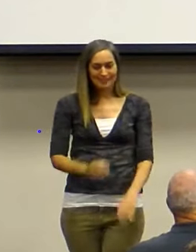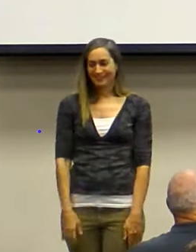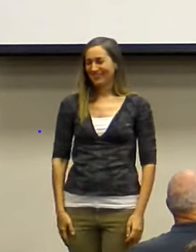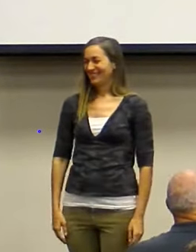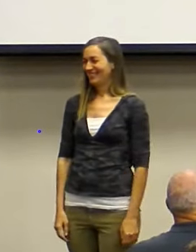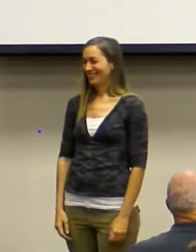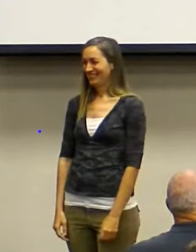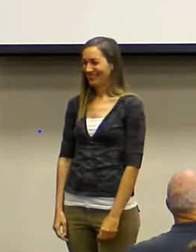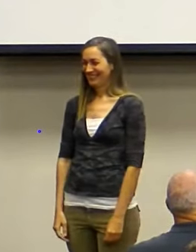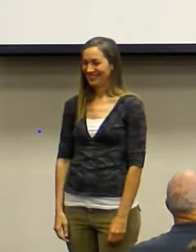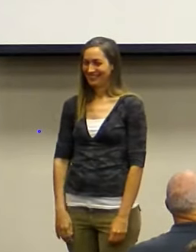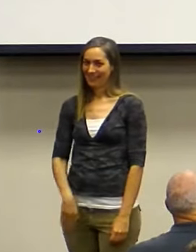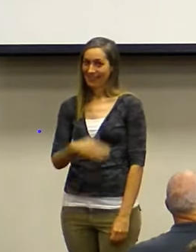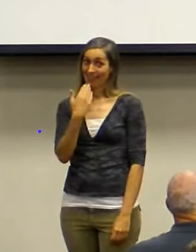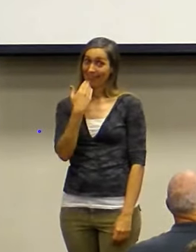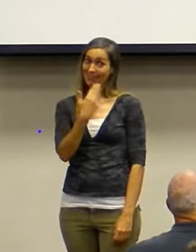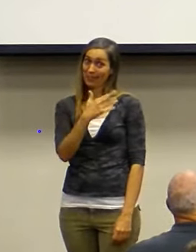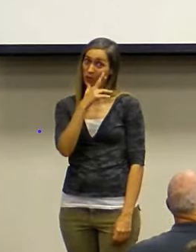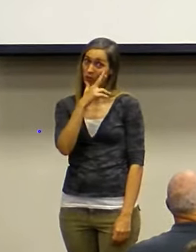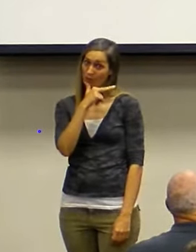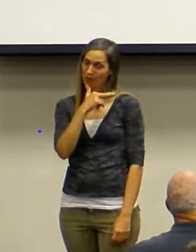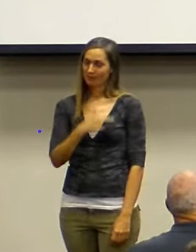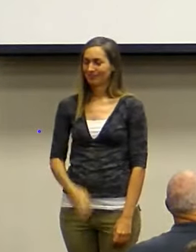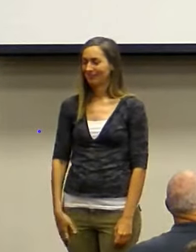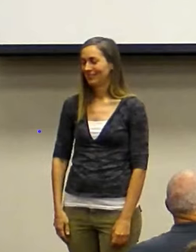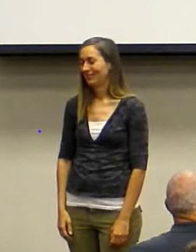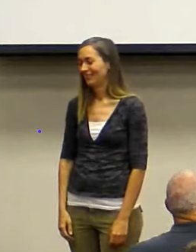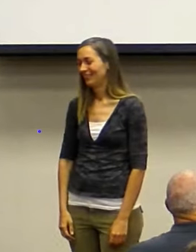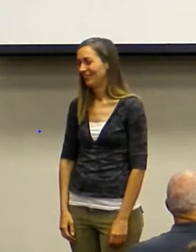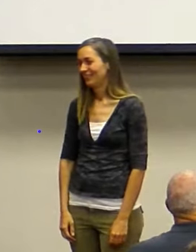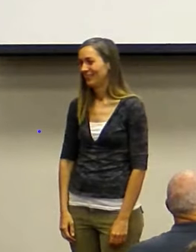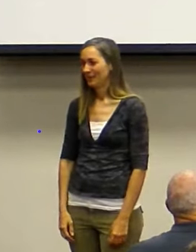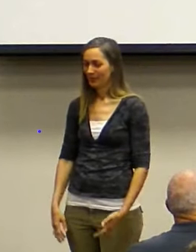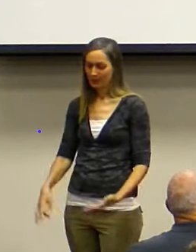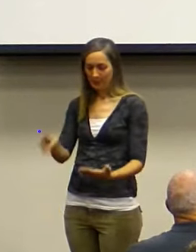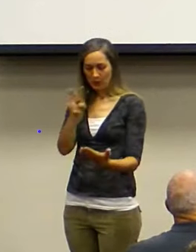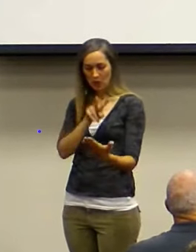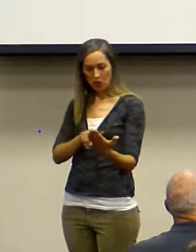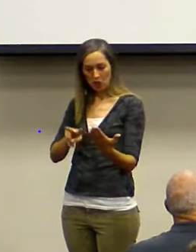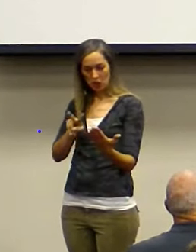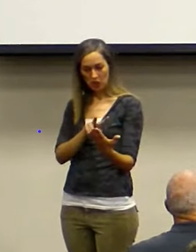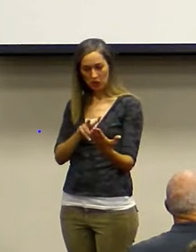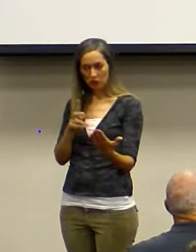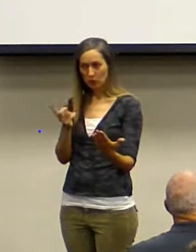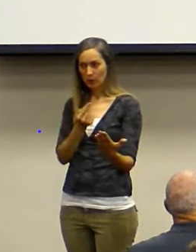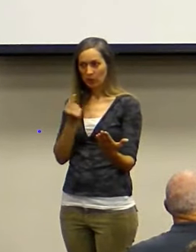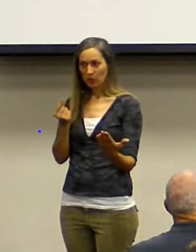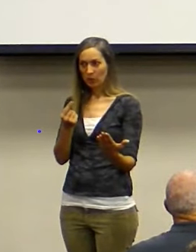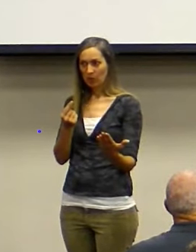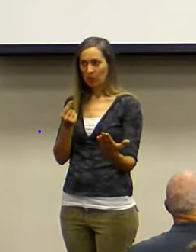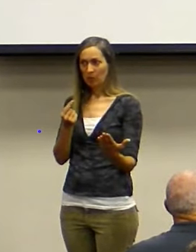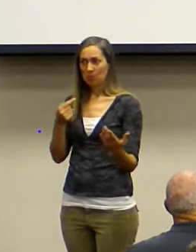Thank you, Ron. We look at the syllabus, and the first thing we do is we panic, right? Oh, my.